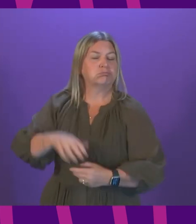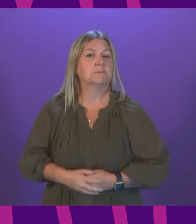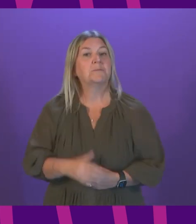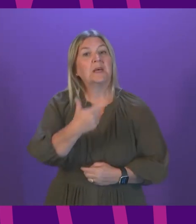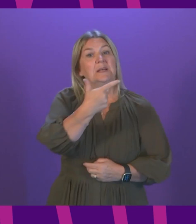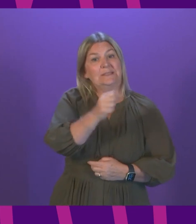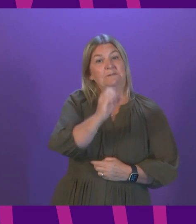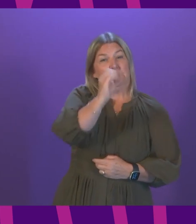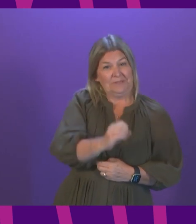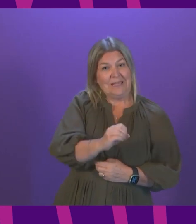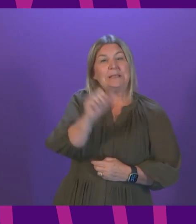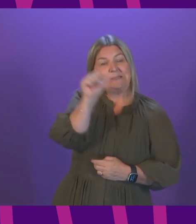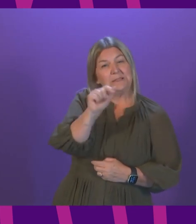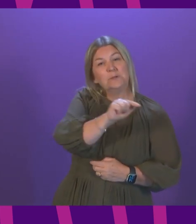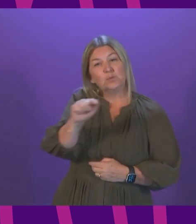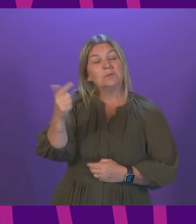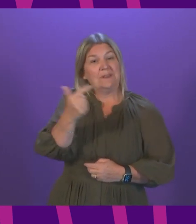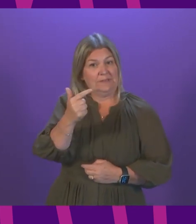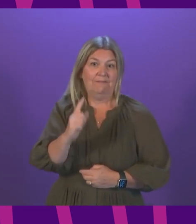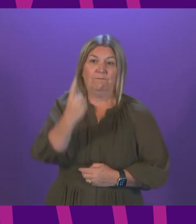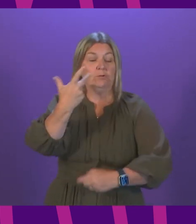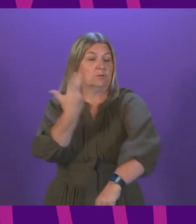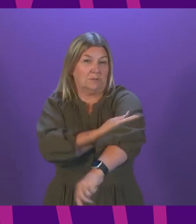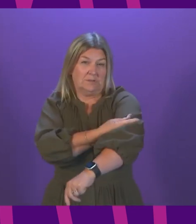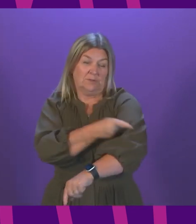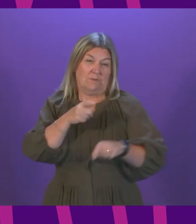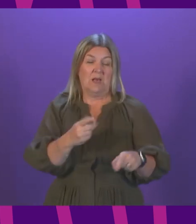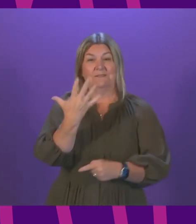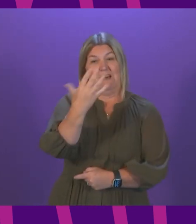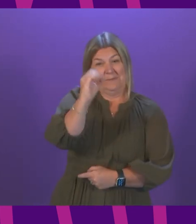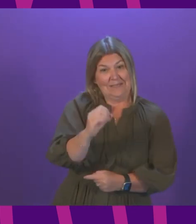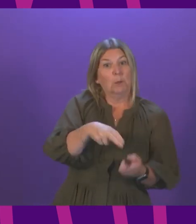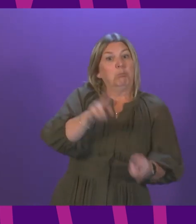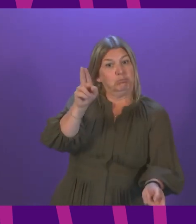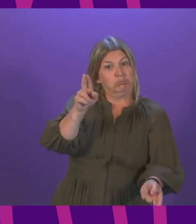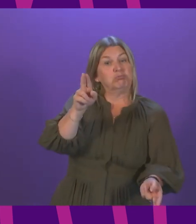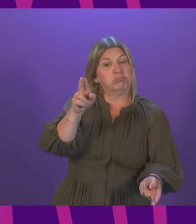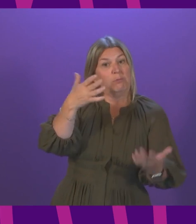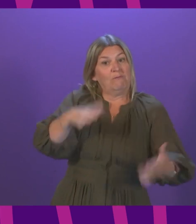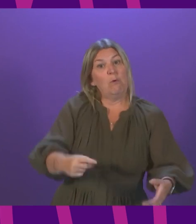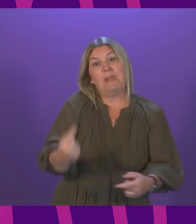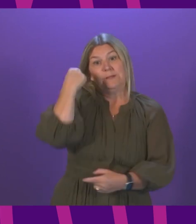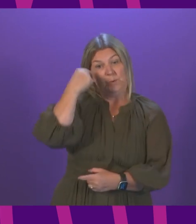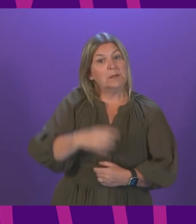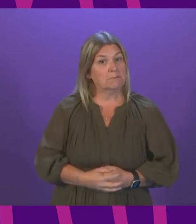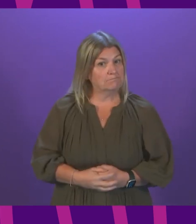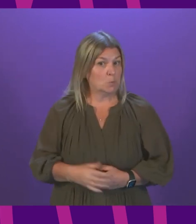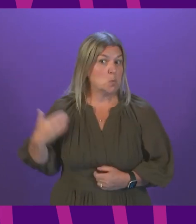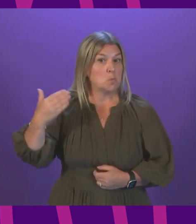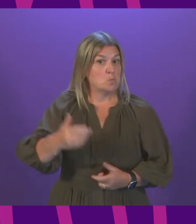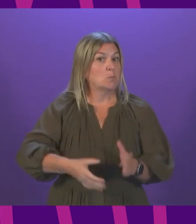per cent of 16 and 17-year-olds have now had the first jag. That's five percentage points higher than at this time last week.